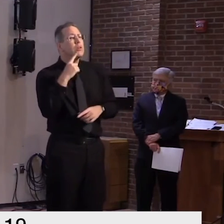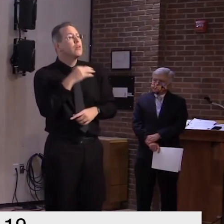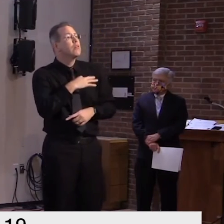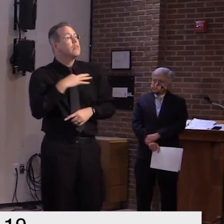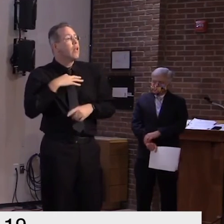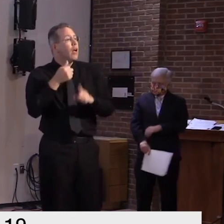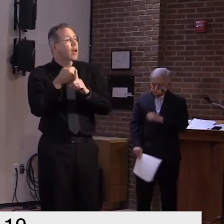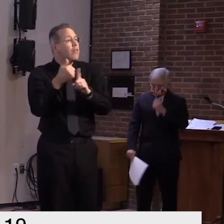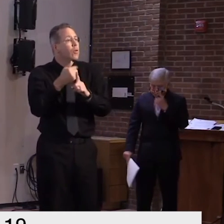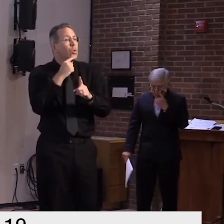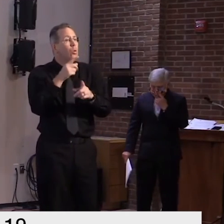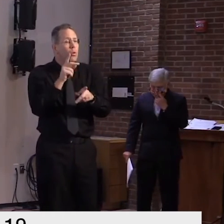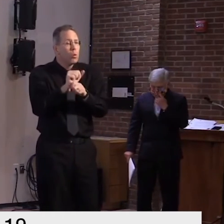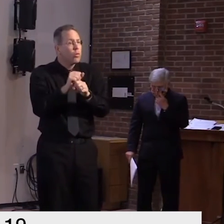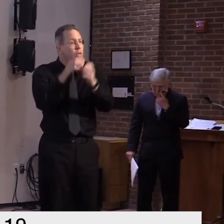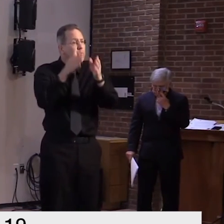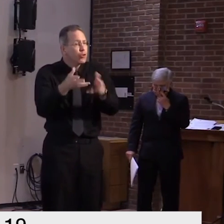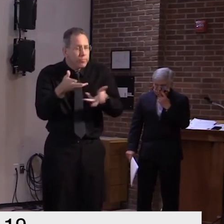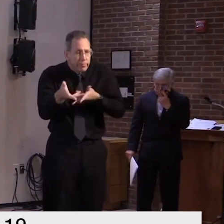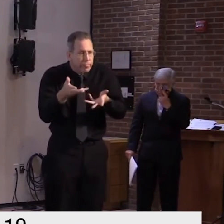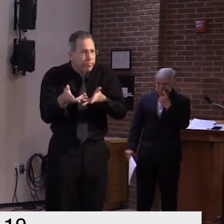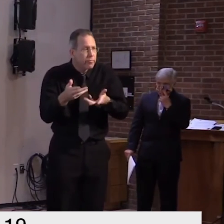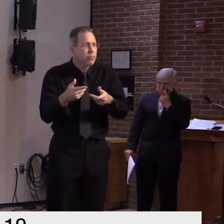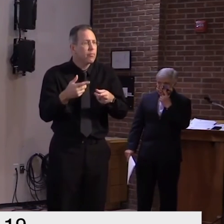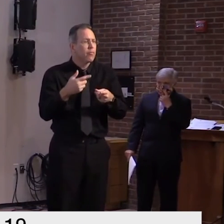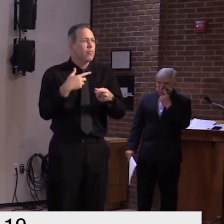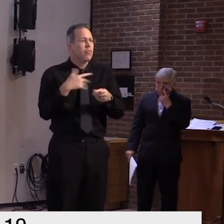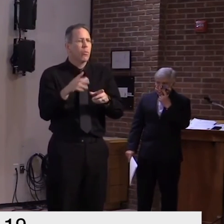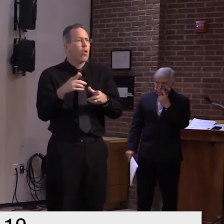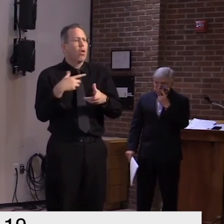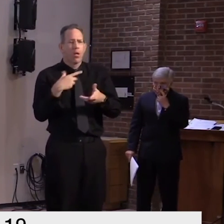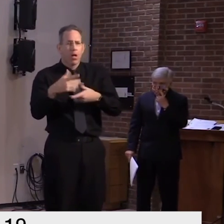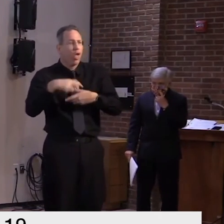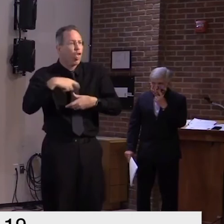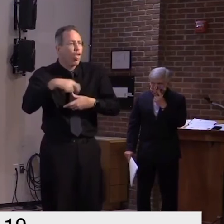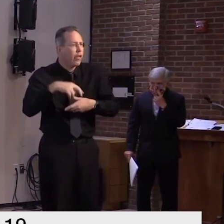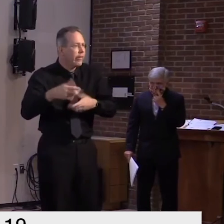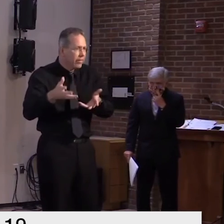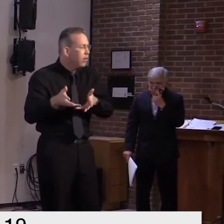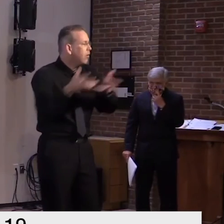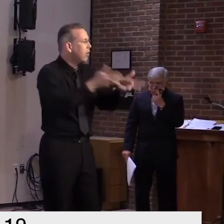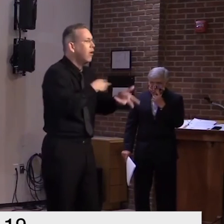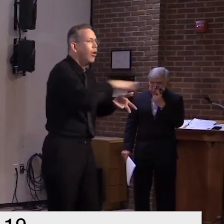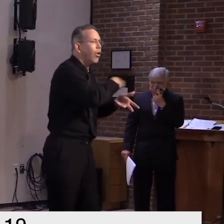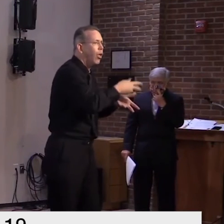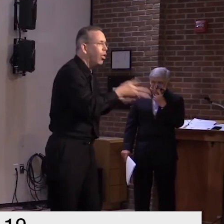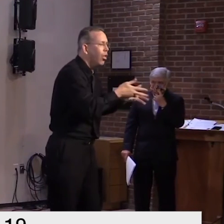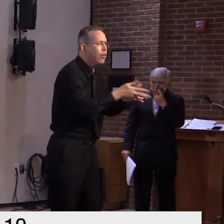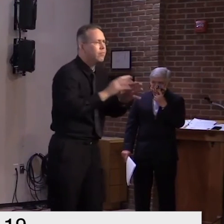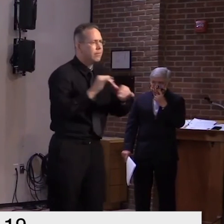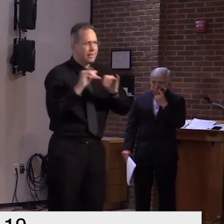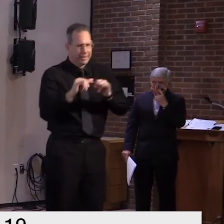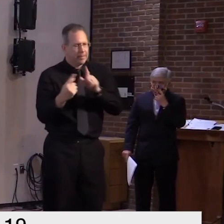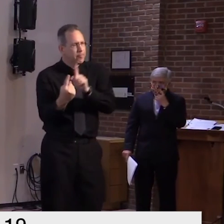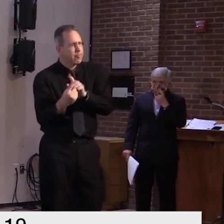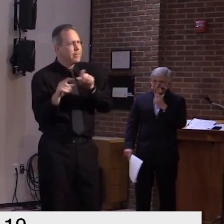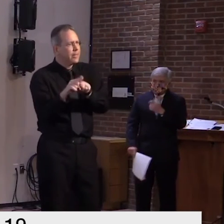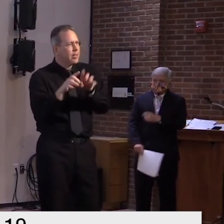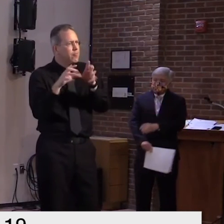common flow of the entire facility and if there is any uh outbreak in a facility